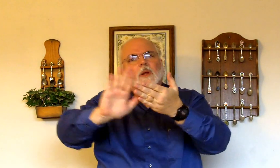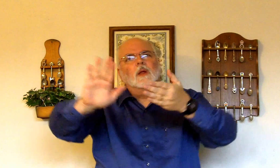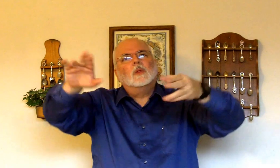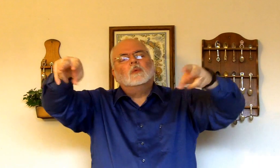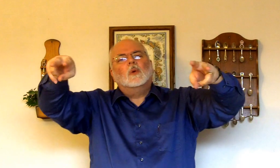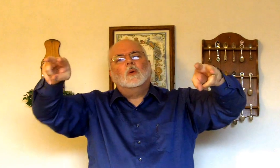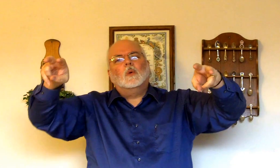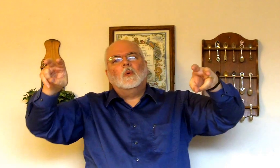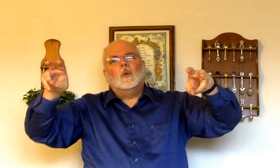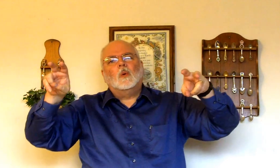throne.